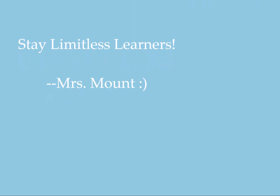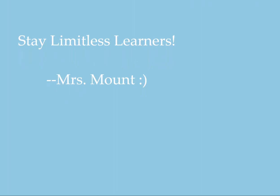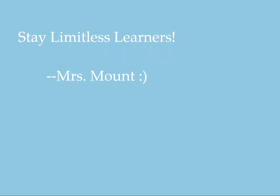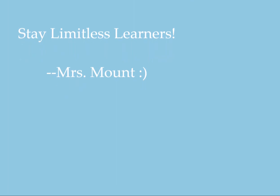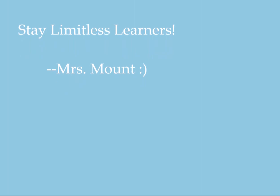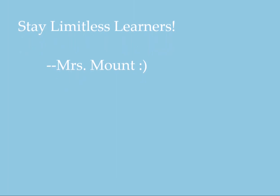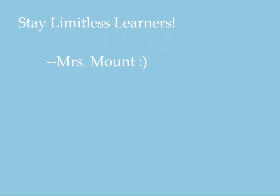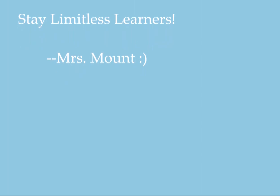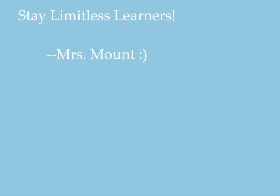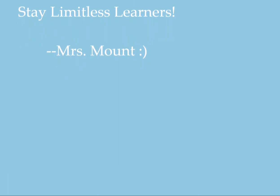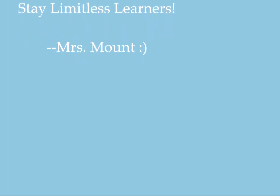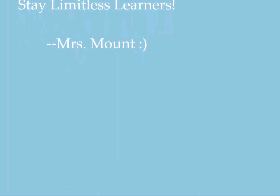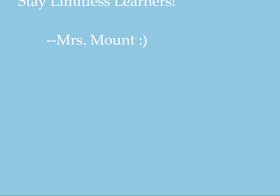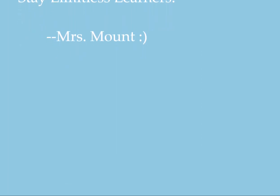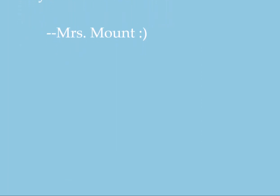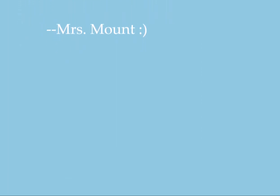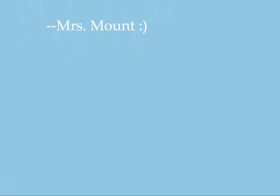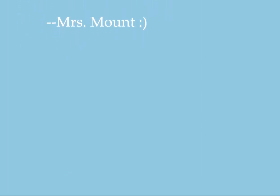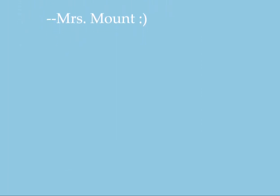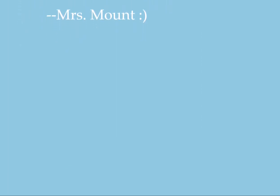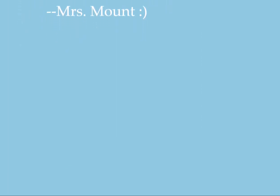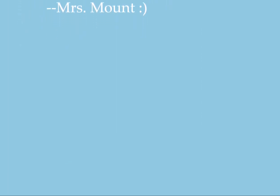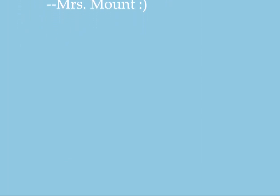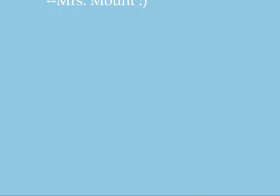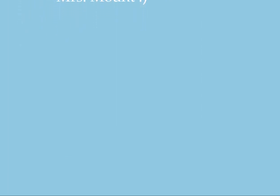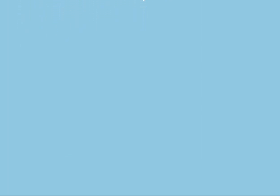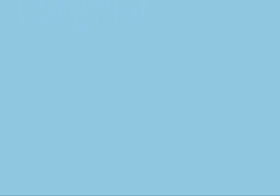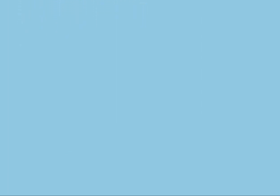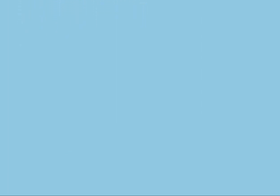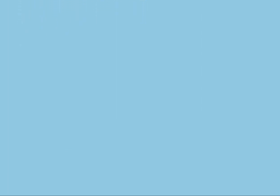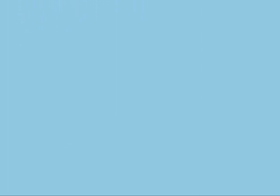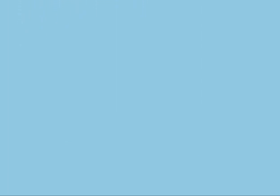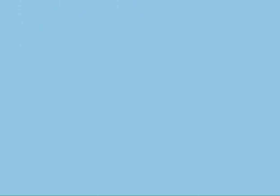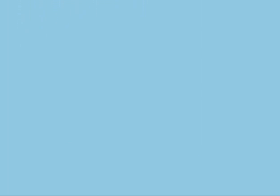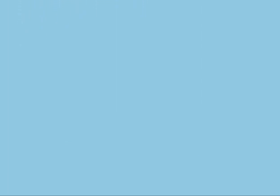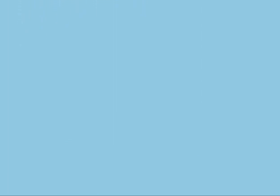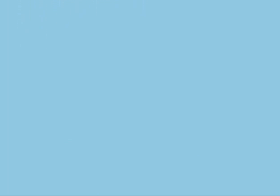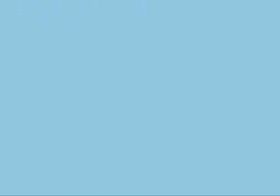We are going to see going to see you later. We are going see you later in We